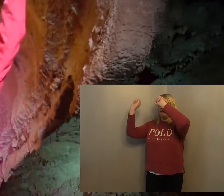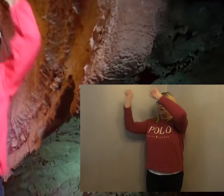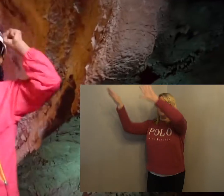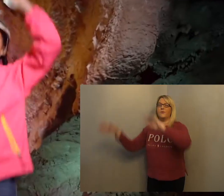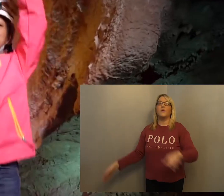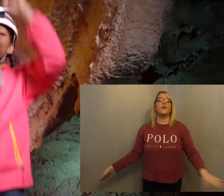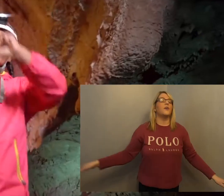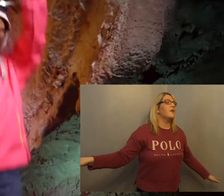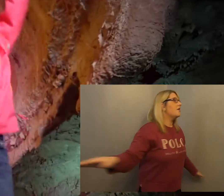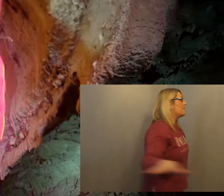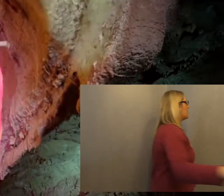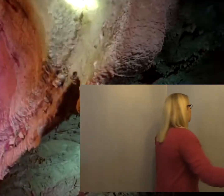light up the world.